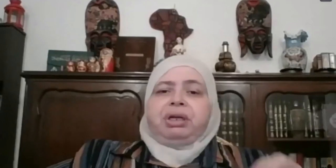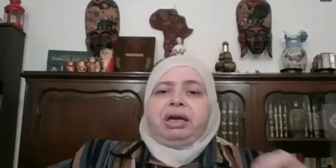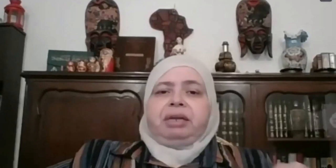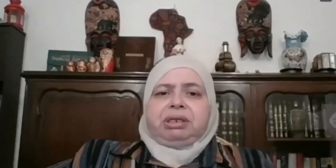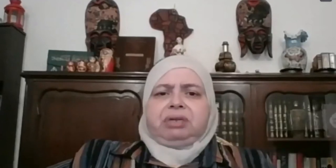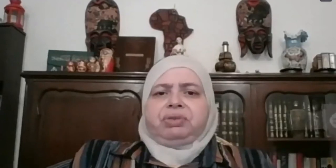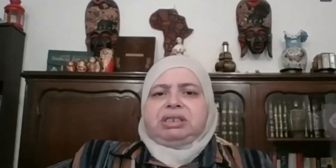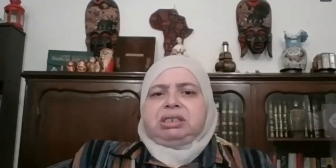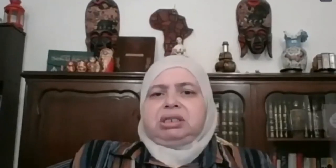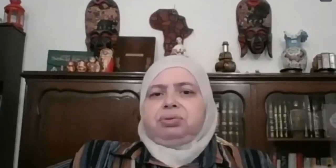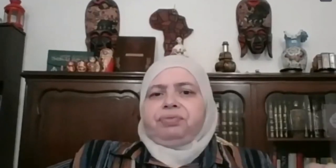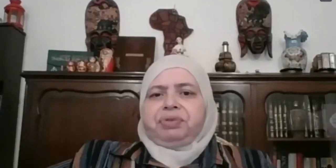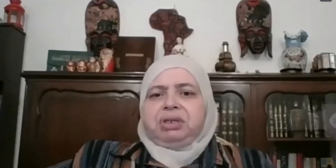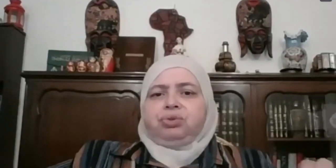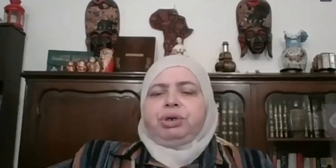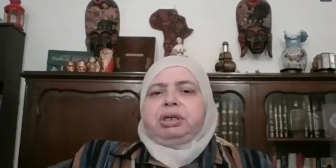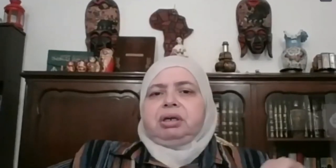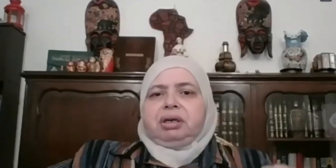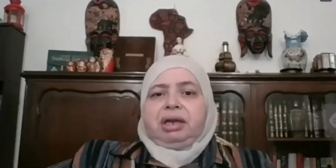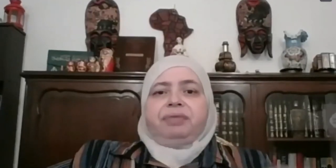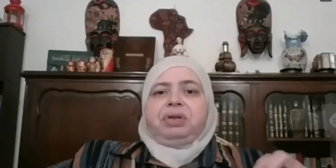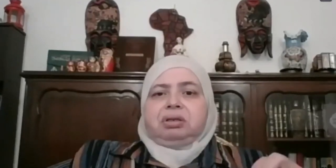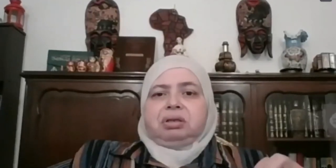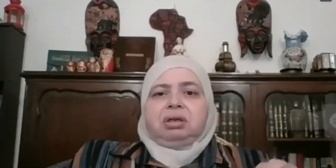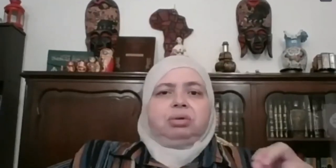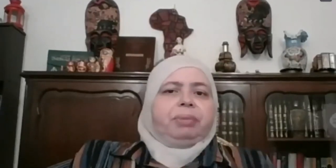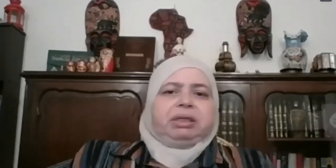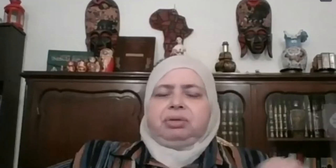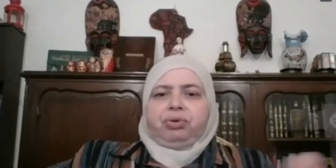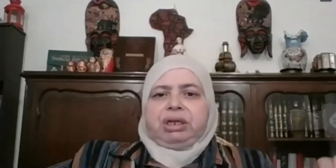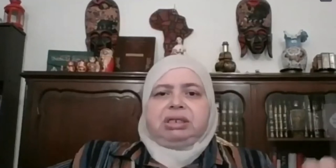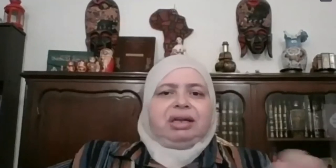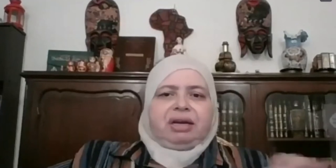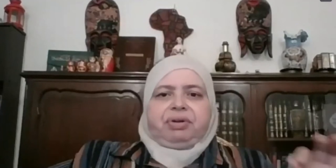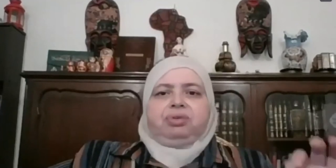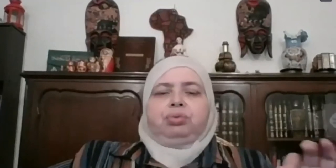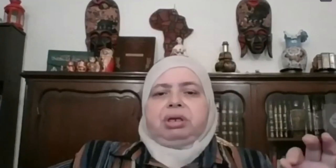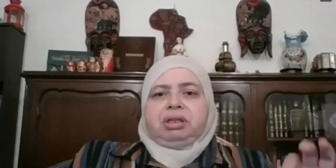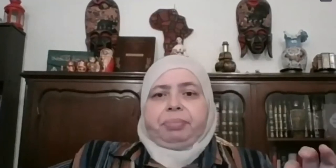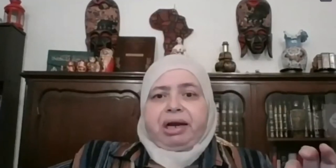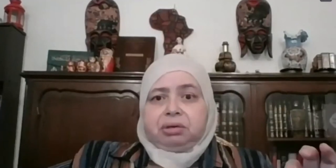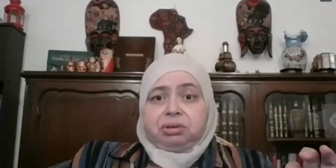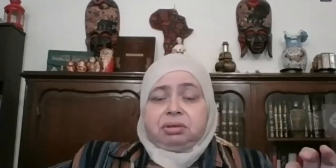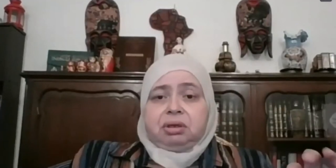under 16 or 15 to work in the field. Nobody under 18 ever to work in the pack house.